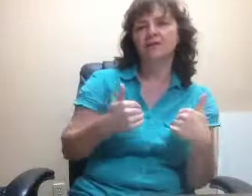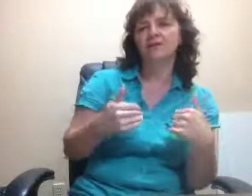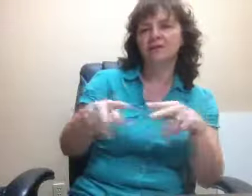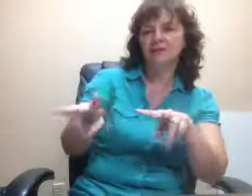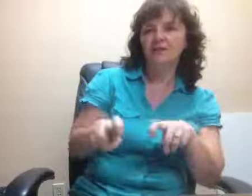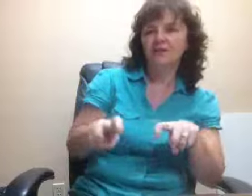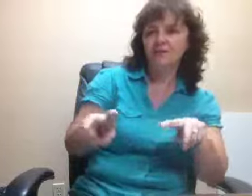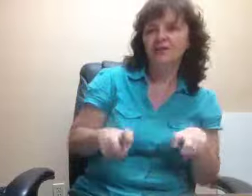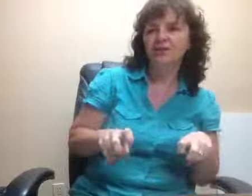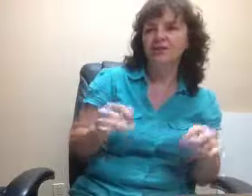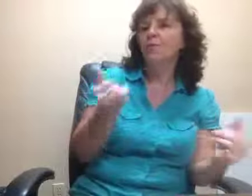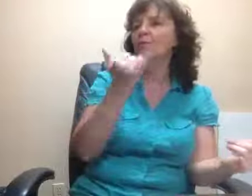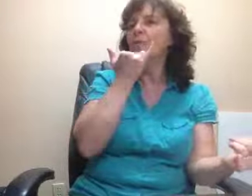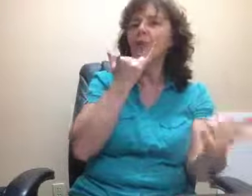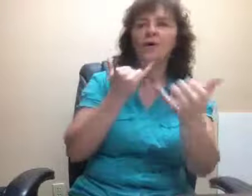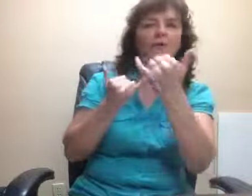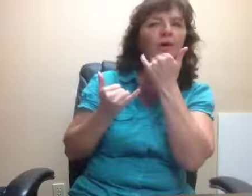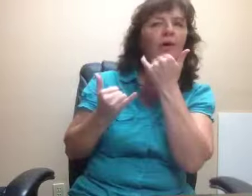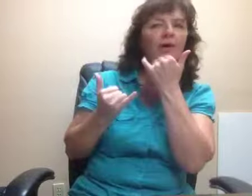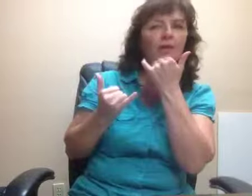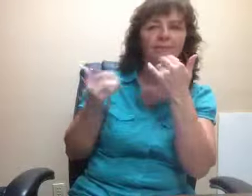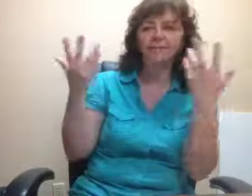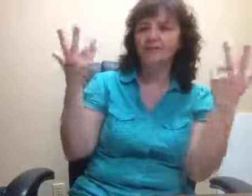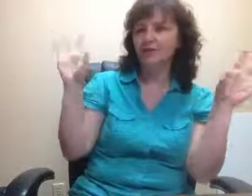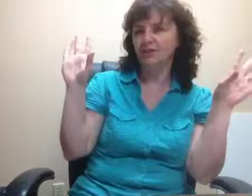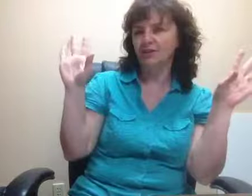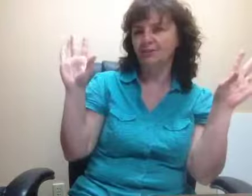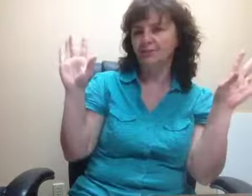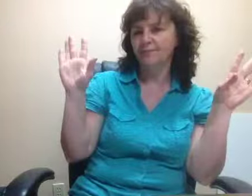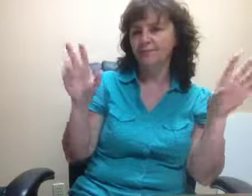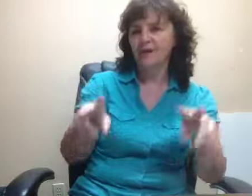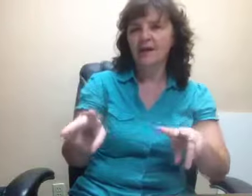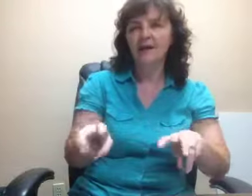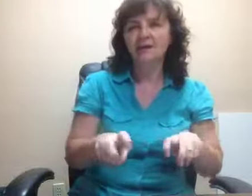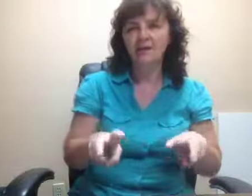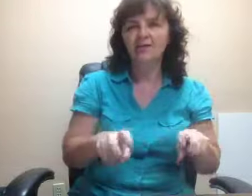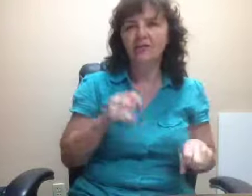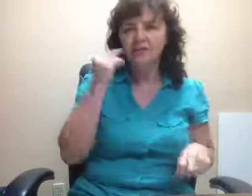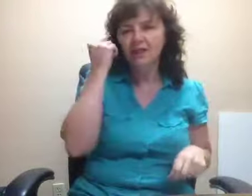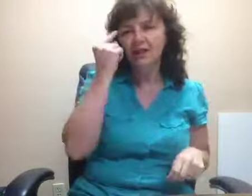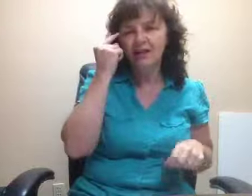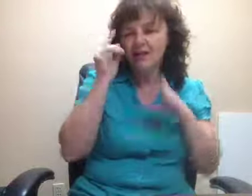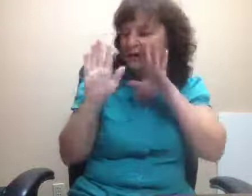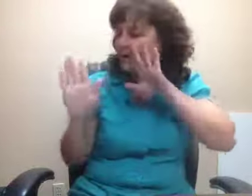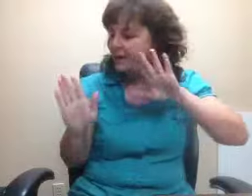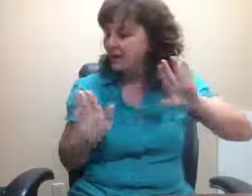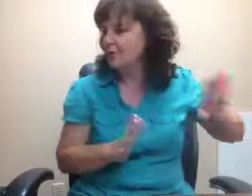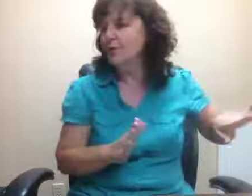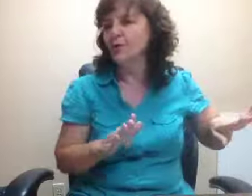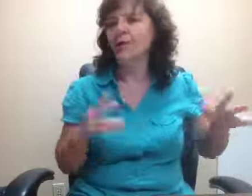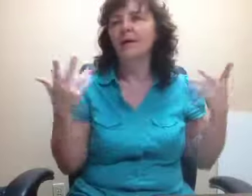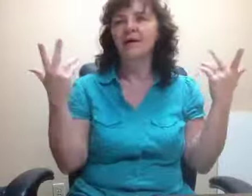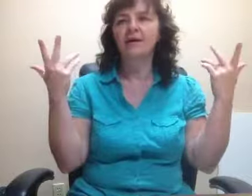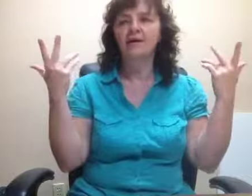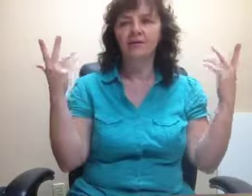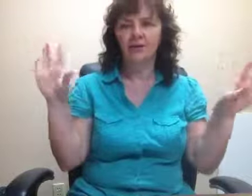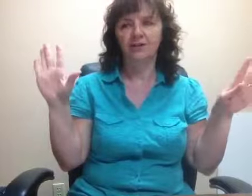Selfish. Wrong. Wrong. Finish. Selfish thinking. Ignore. Finish.